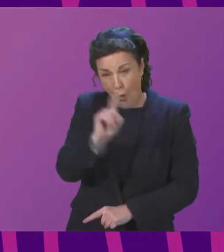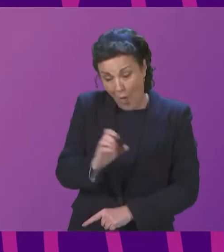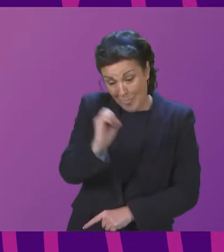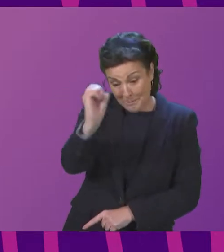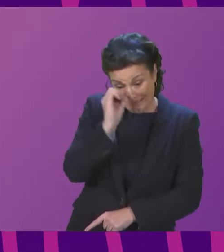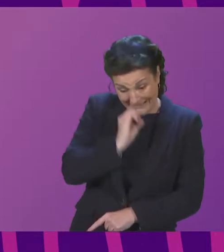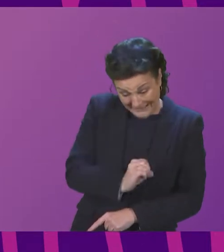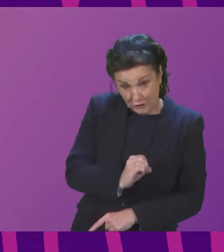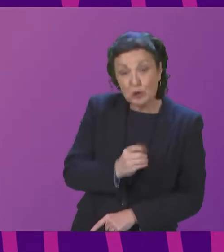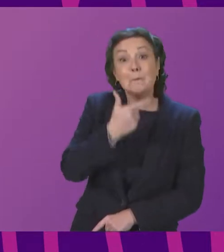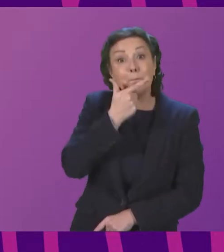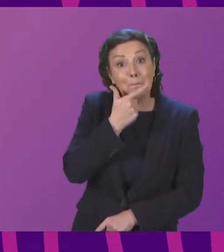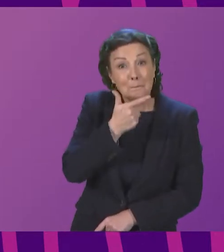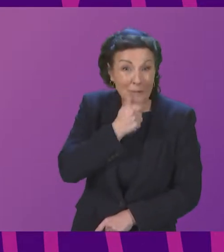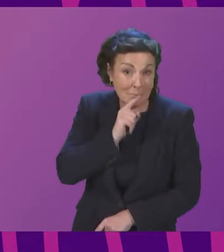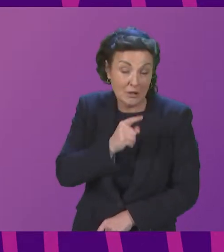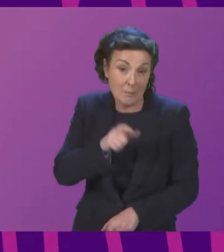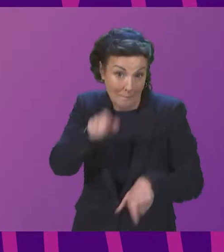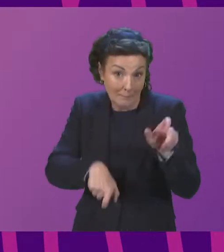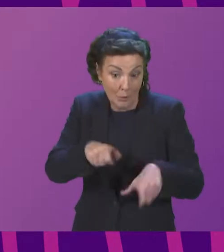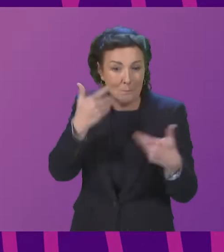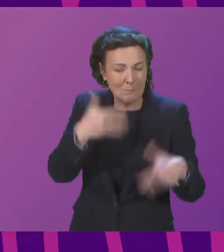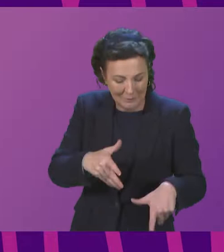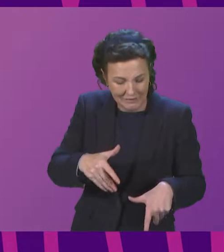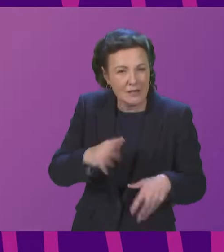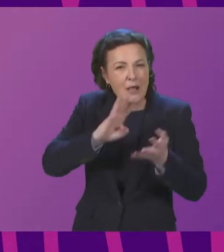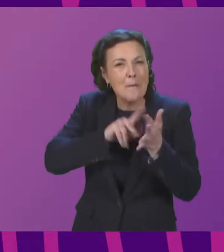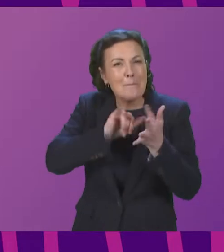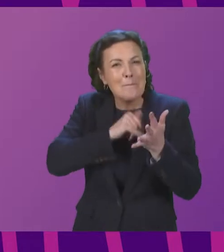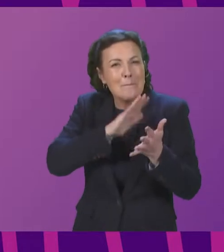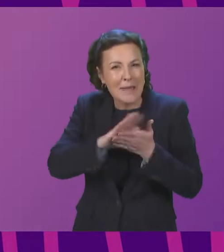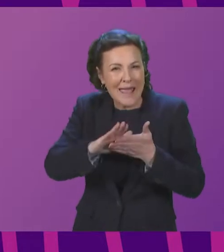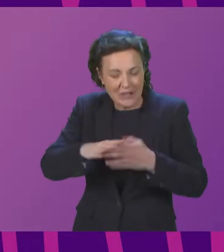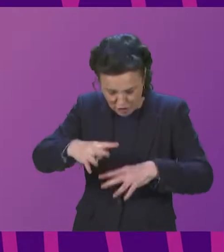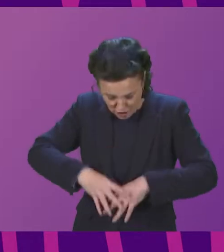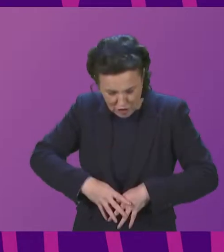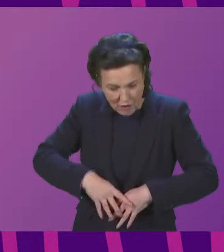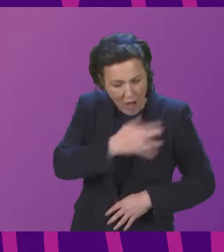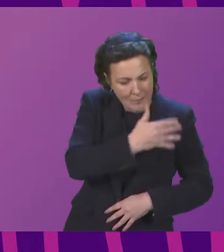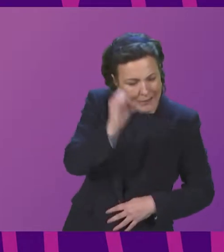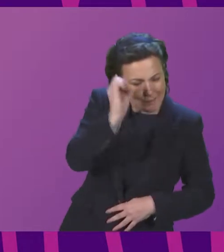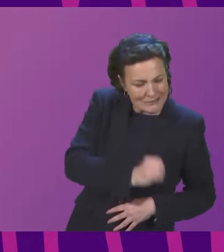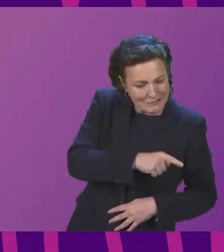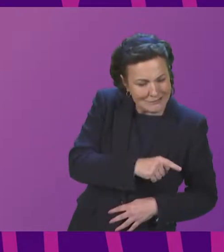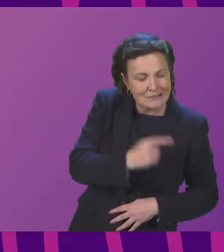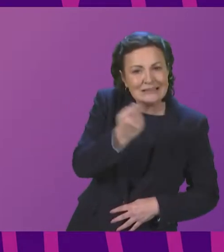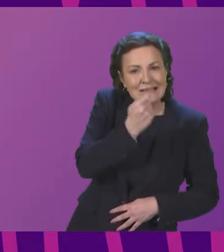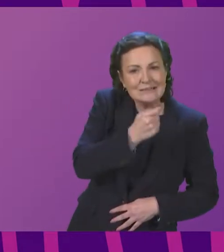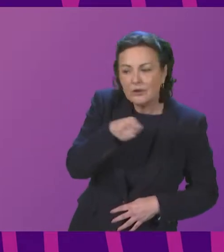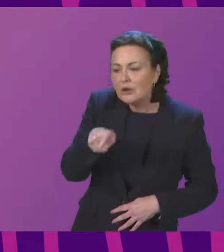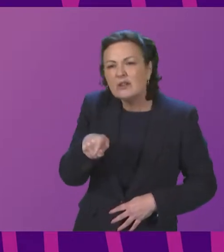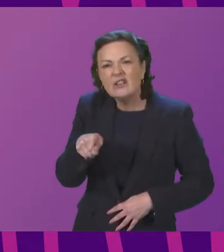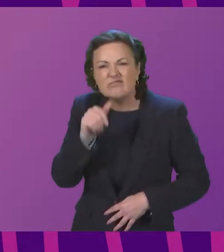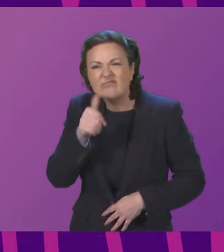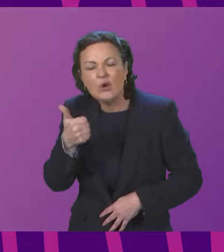who feel they've had a successful and those who have had an unsuccessful because in the case of the trans vaginal mesh the balance was fundamentally